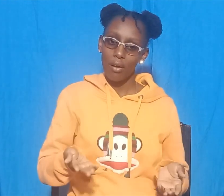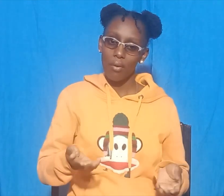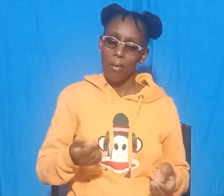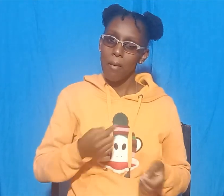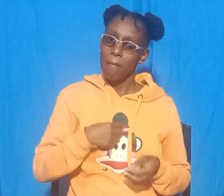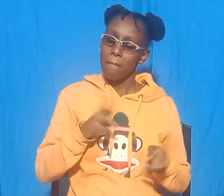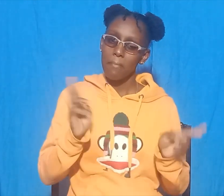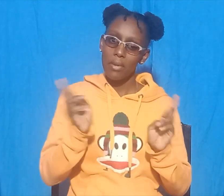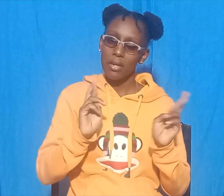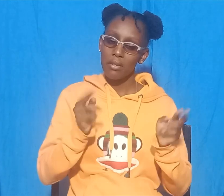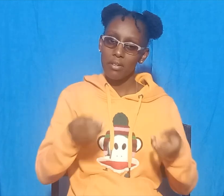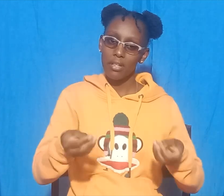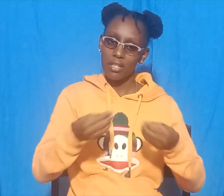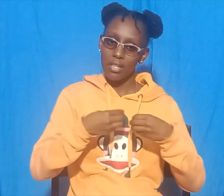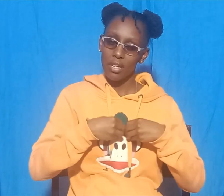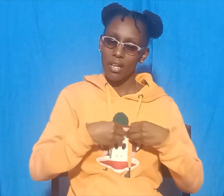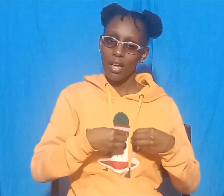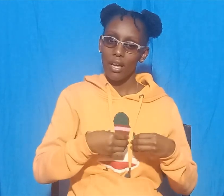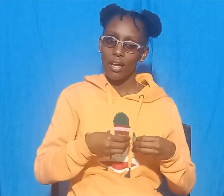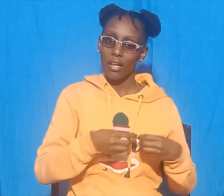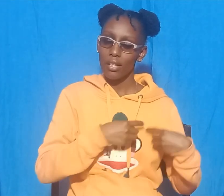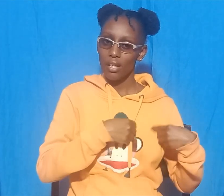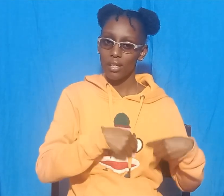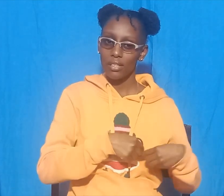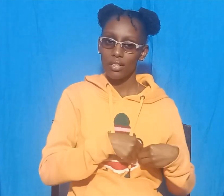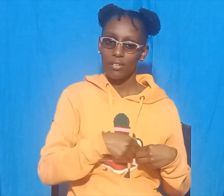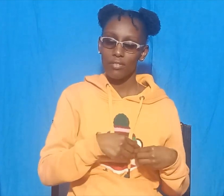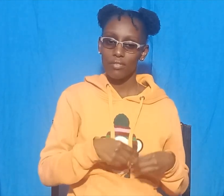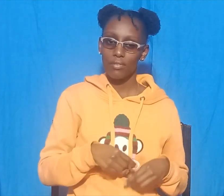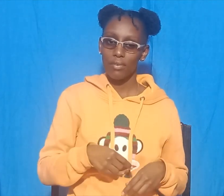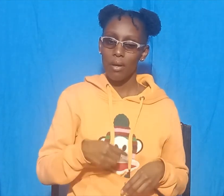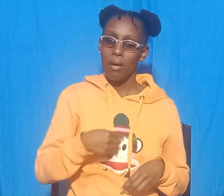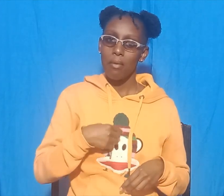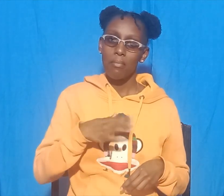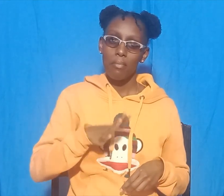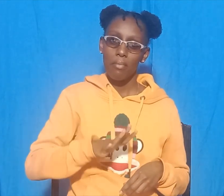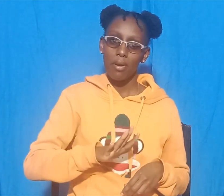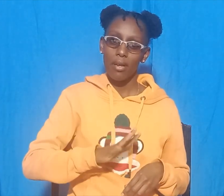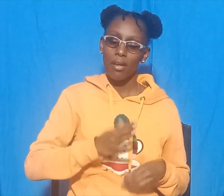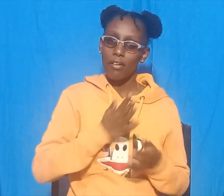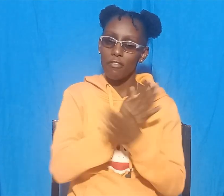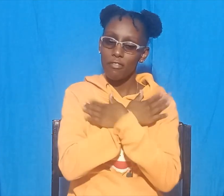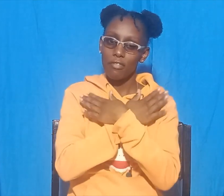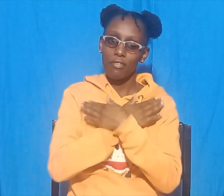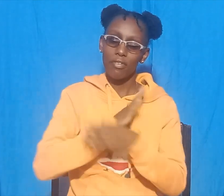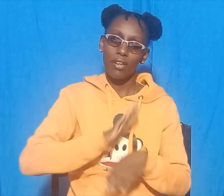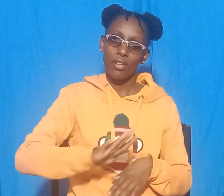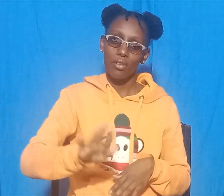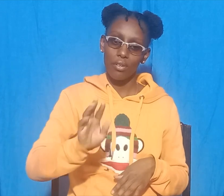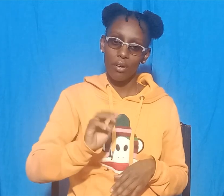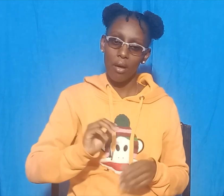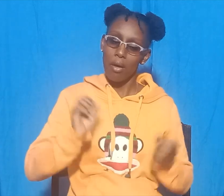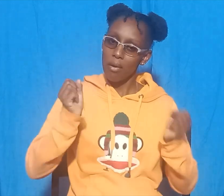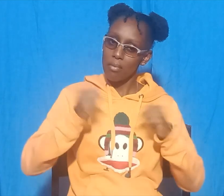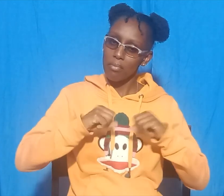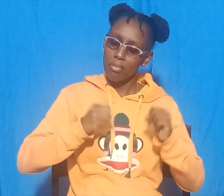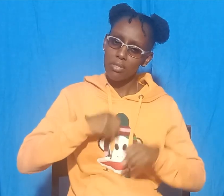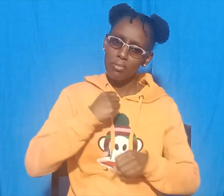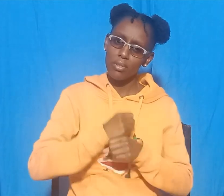to give my heart to your chief. Because I am your friend. But how can I do that when